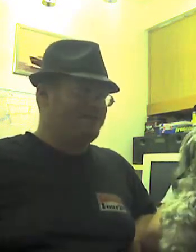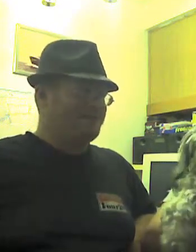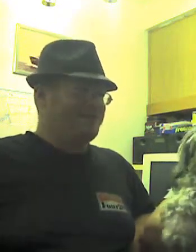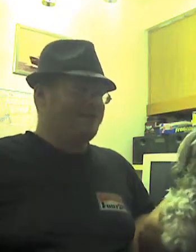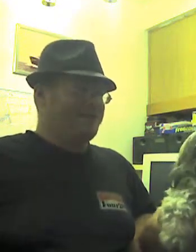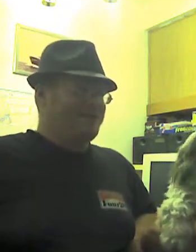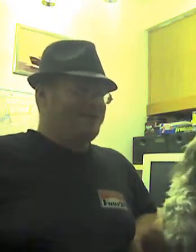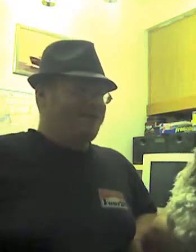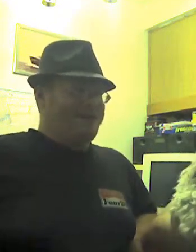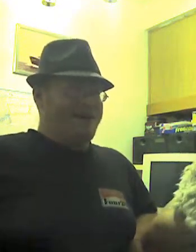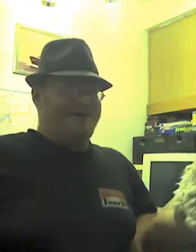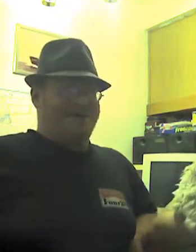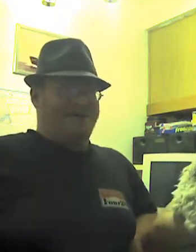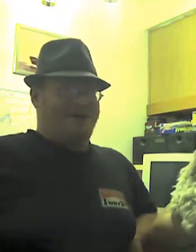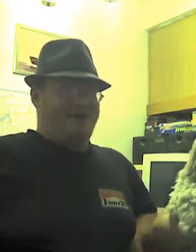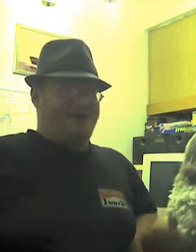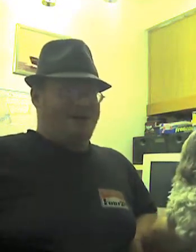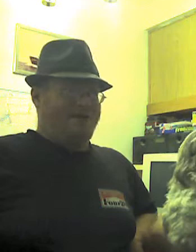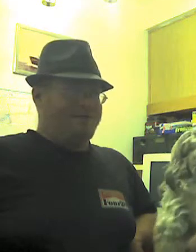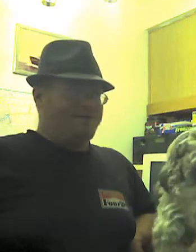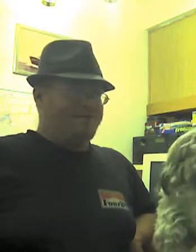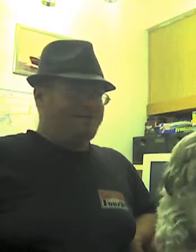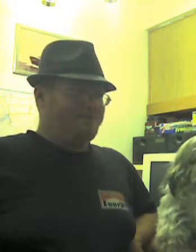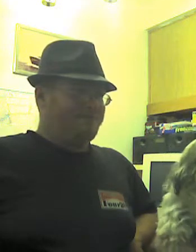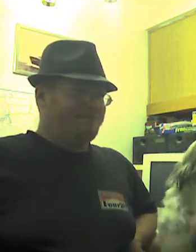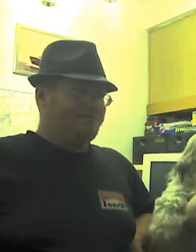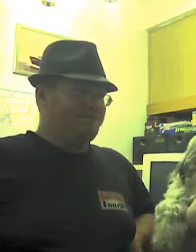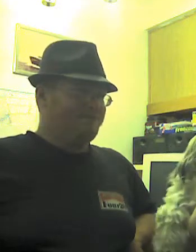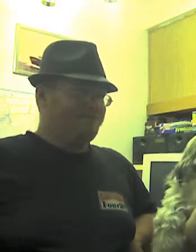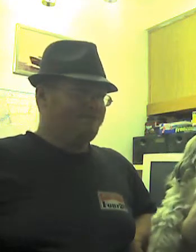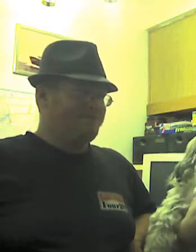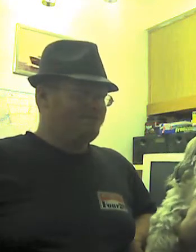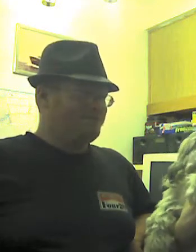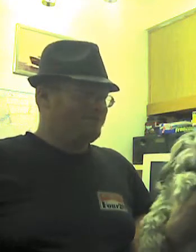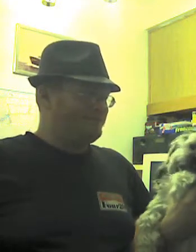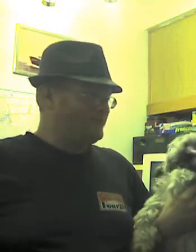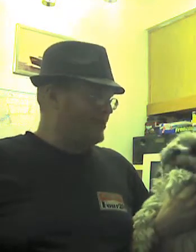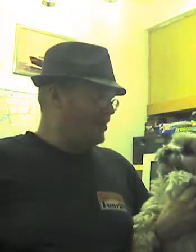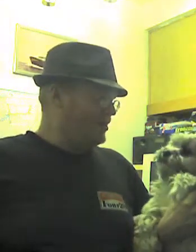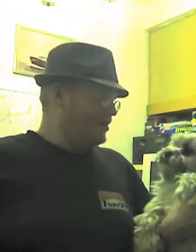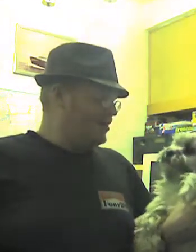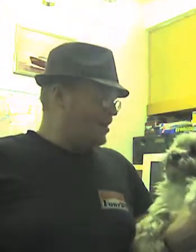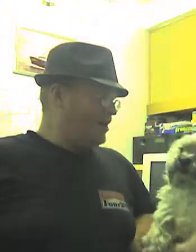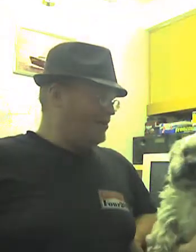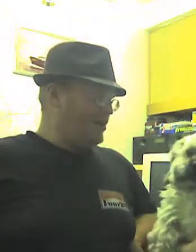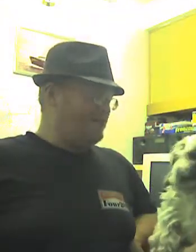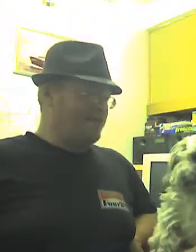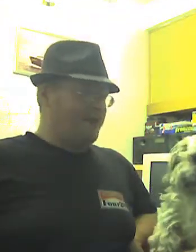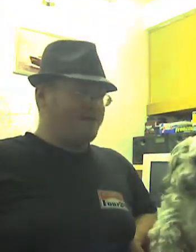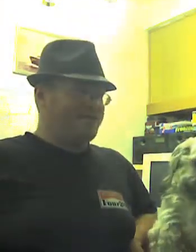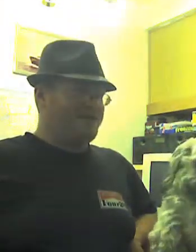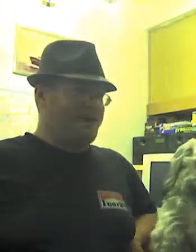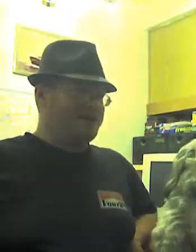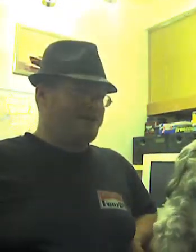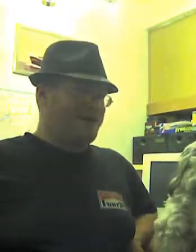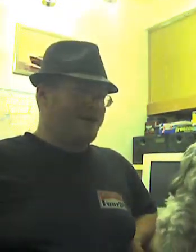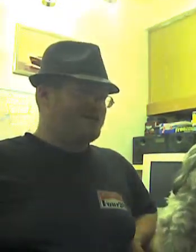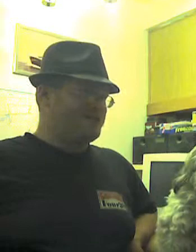but it's all right for now. So, Moppy, what is today's topic? Today's topic is a hodgepodge.